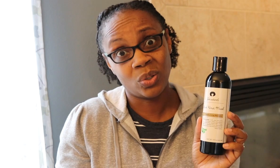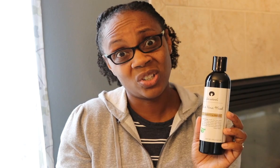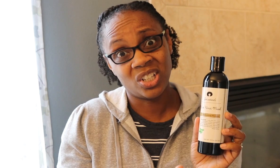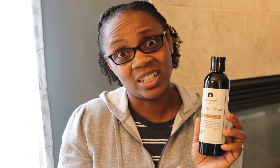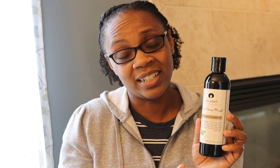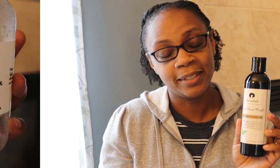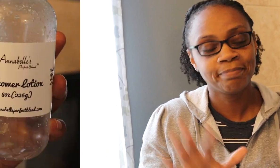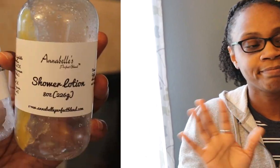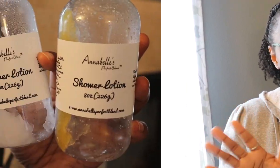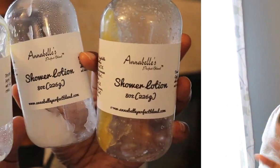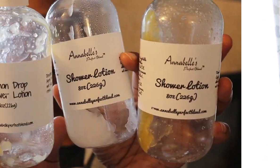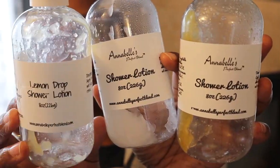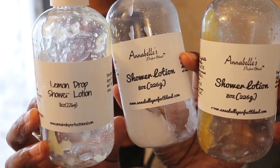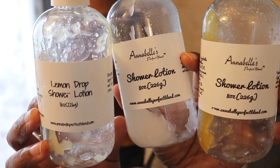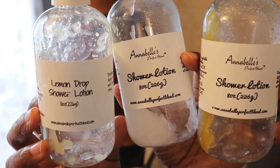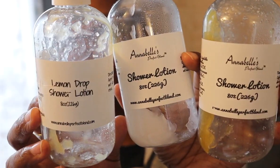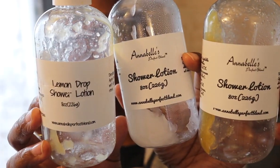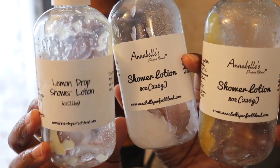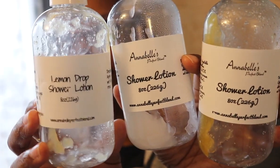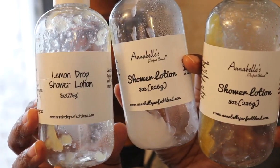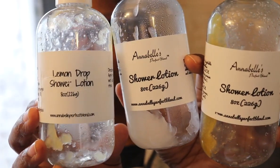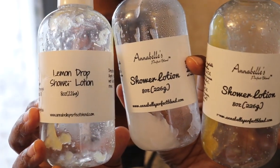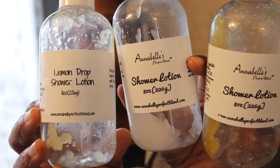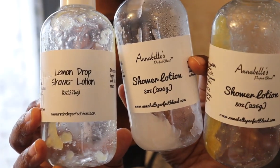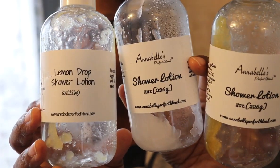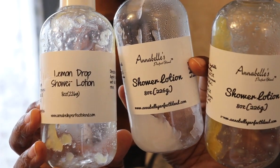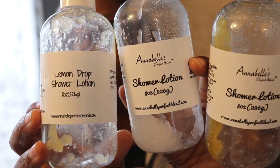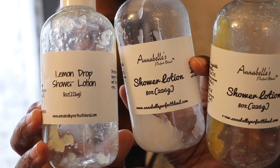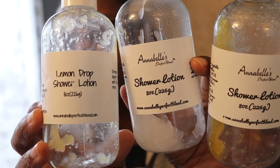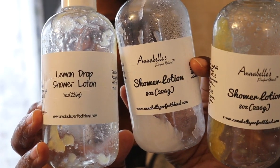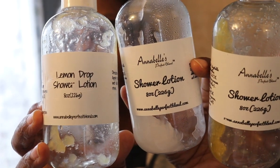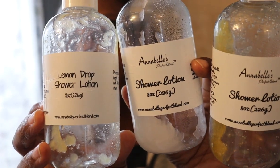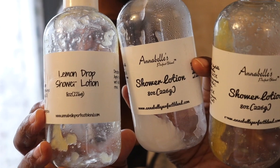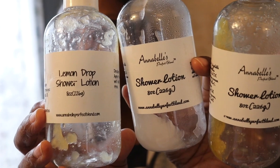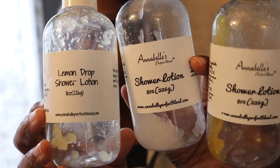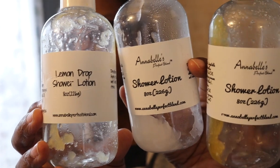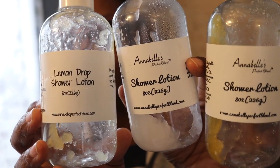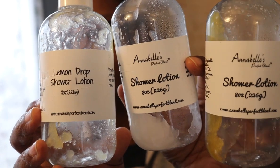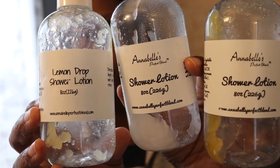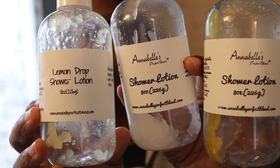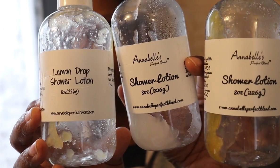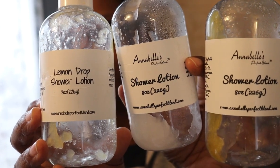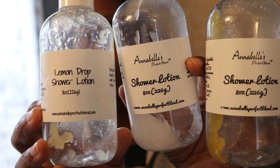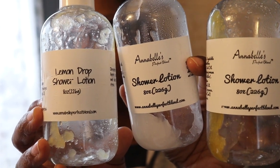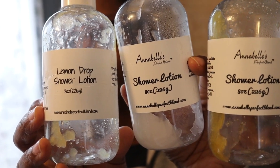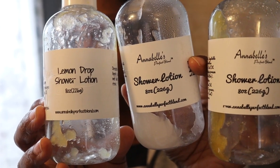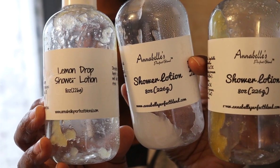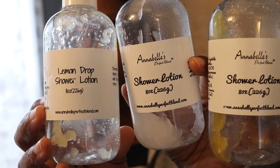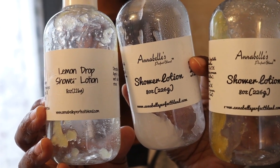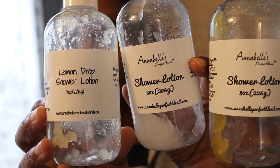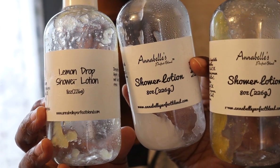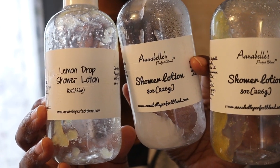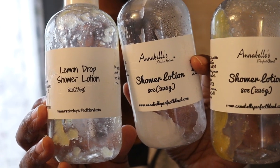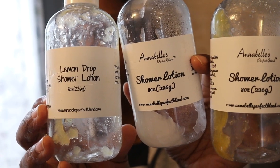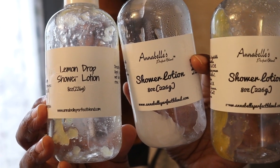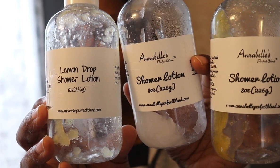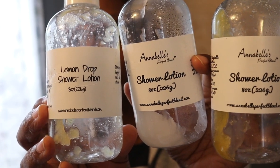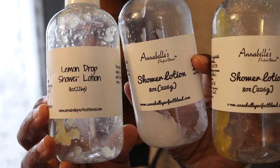So I was super surprised how good it was. All right. Here are a couple shower lotions from Annabelle's Perfect Blend.